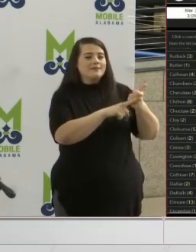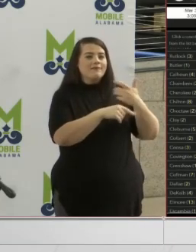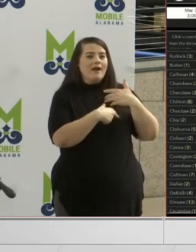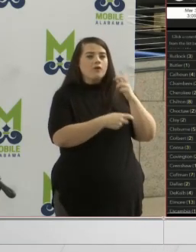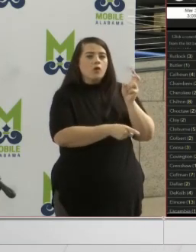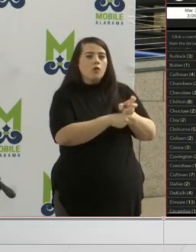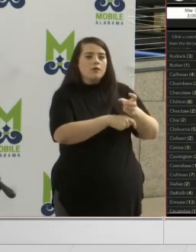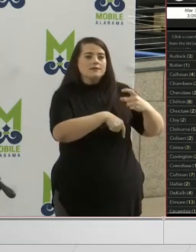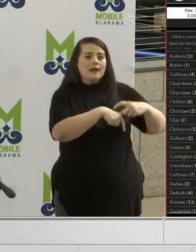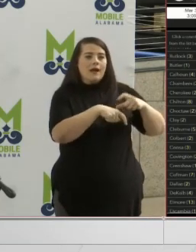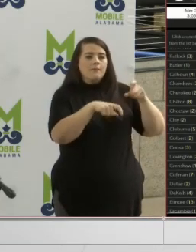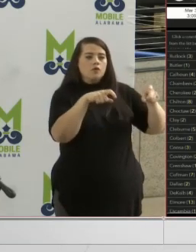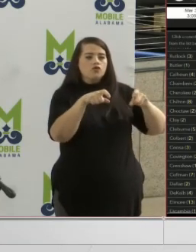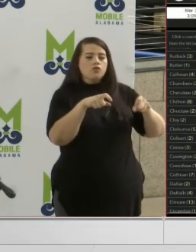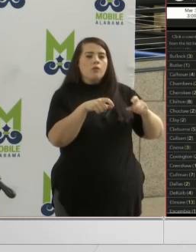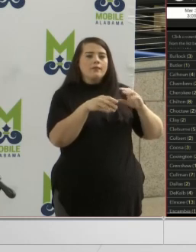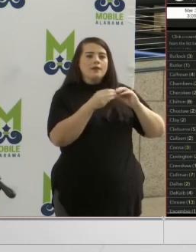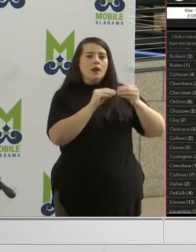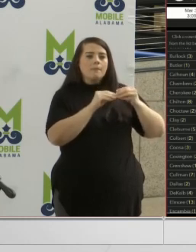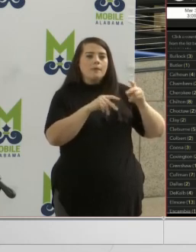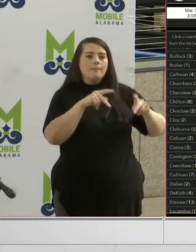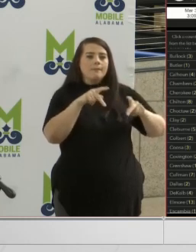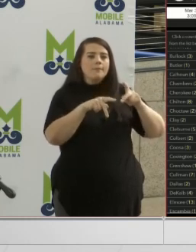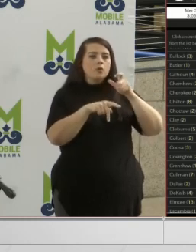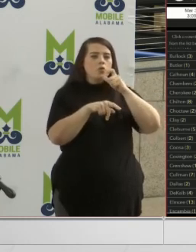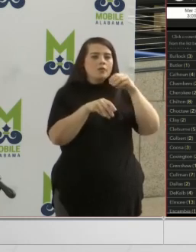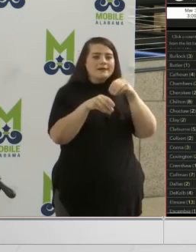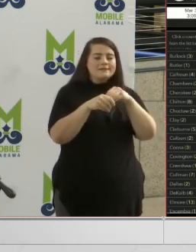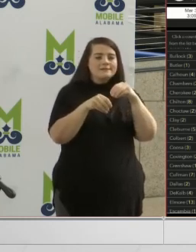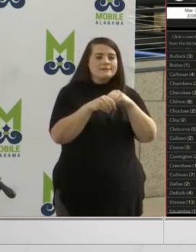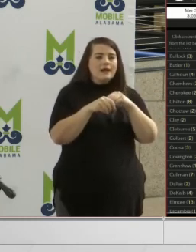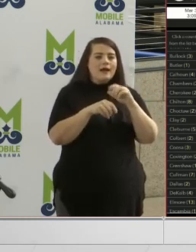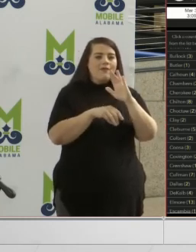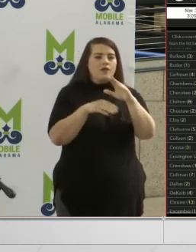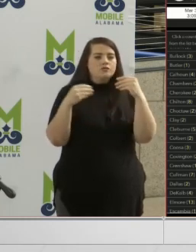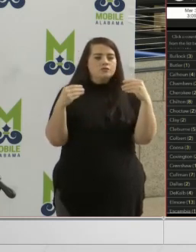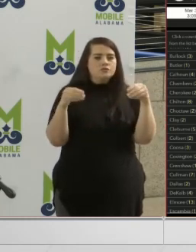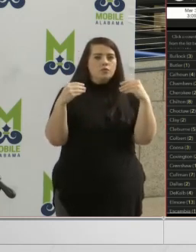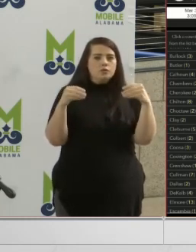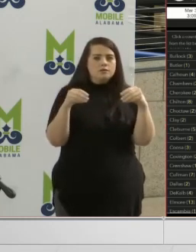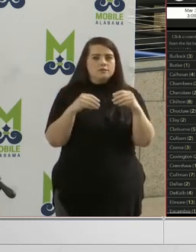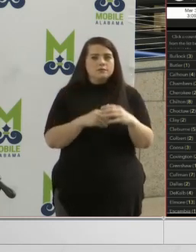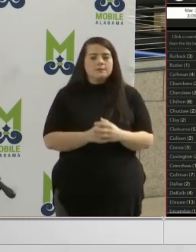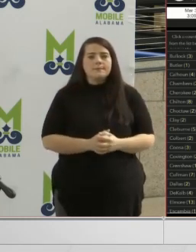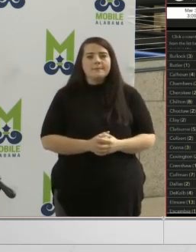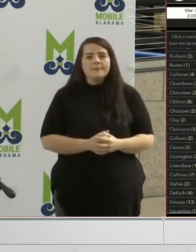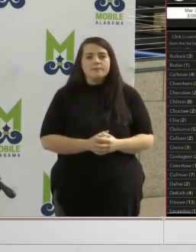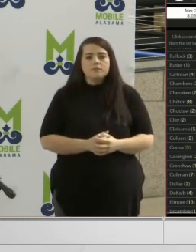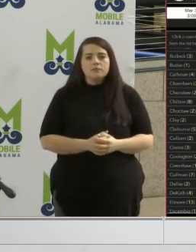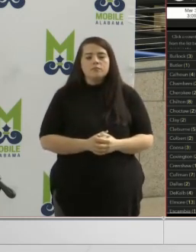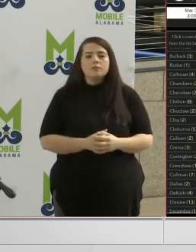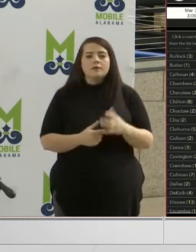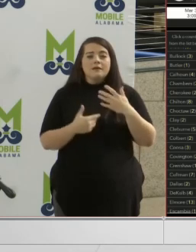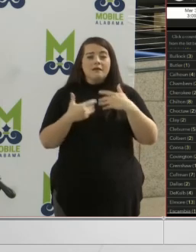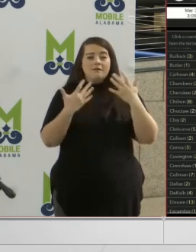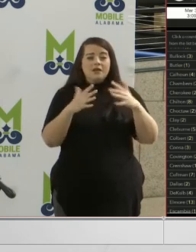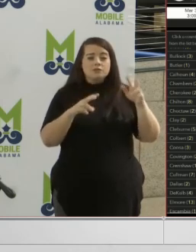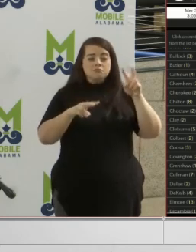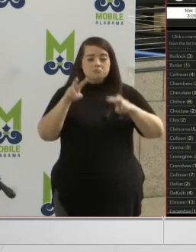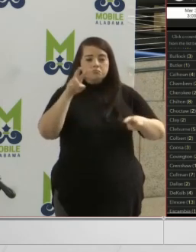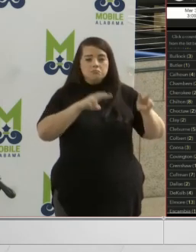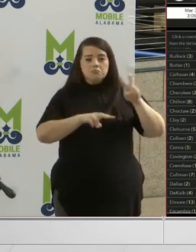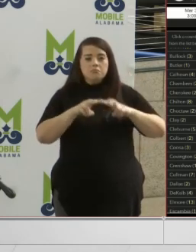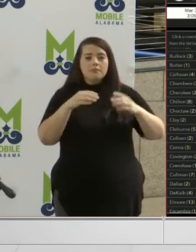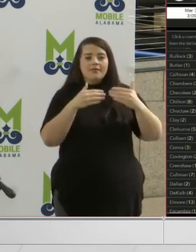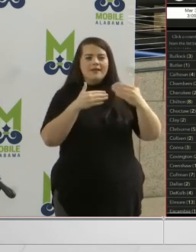time controlling the number of people that were inside their stores. Having observed that, within